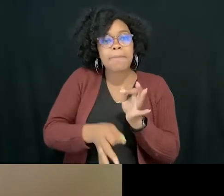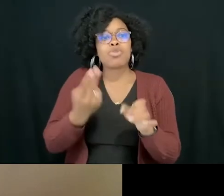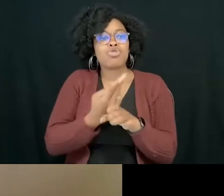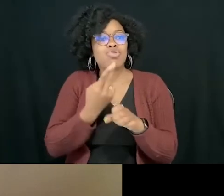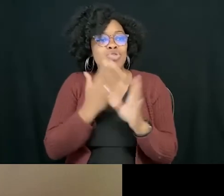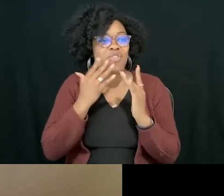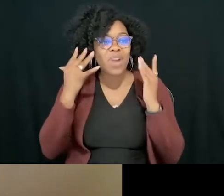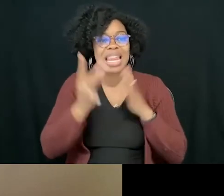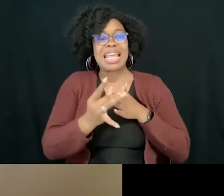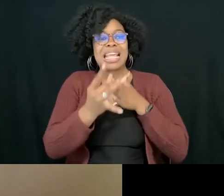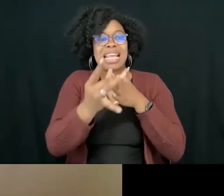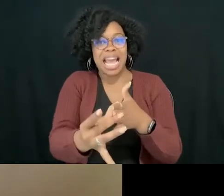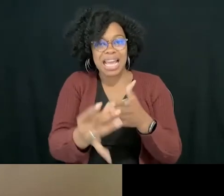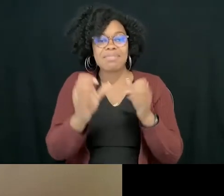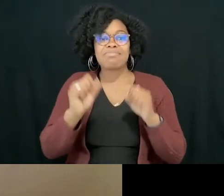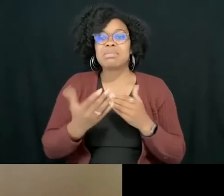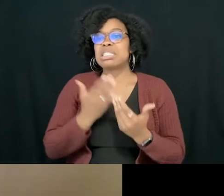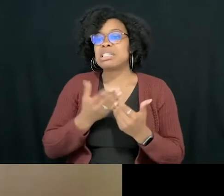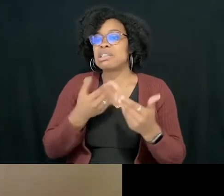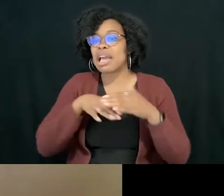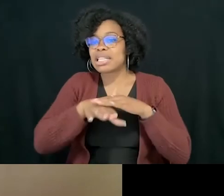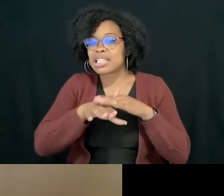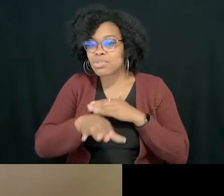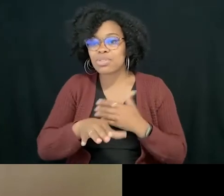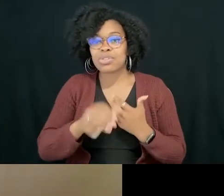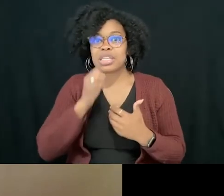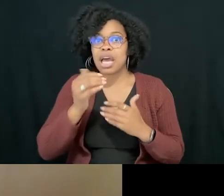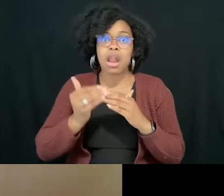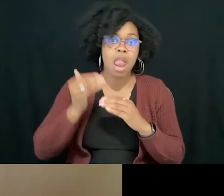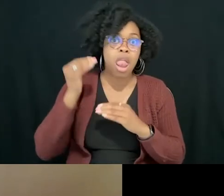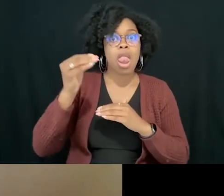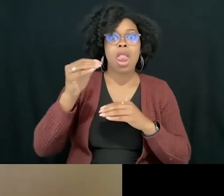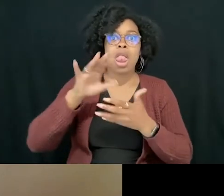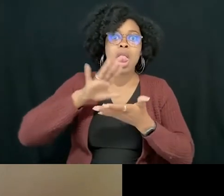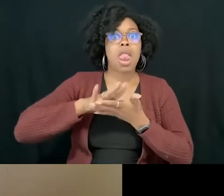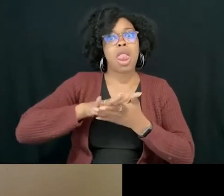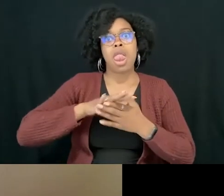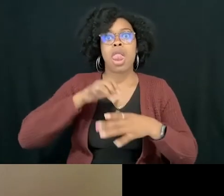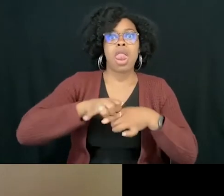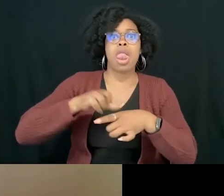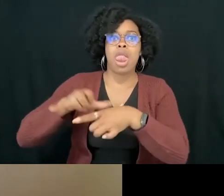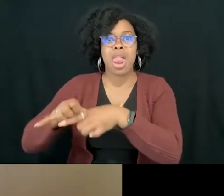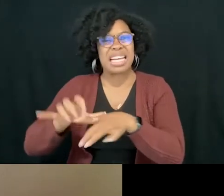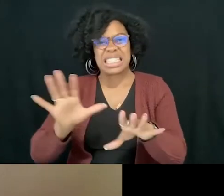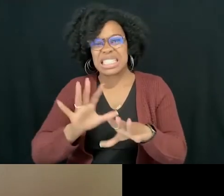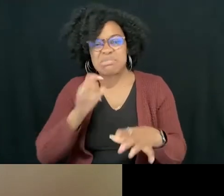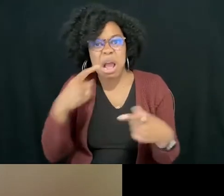it's accessible and not too academic, like so many books that are created for adults